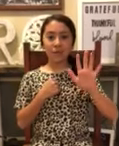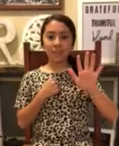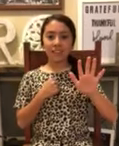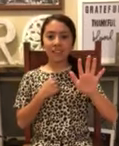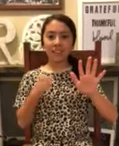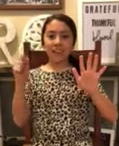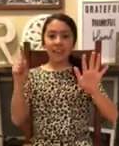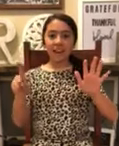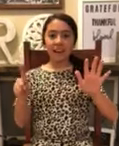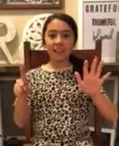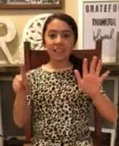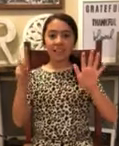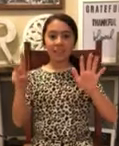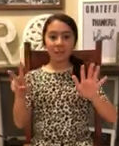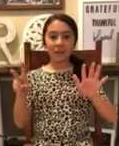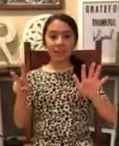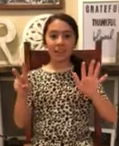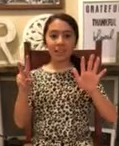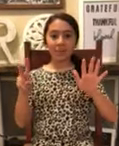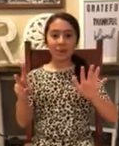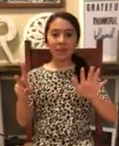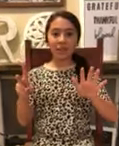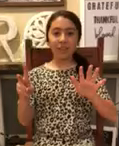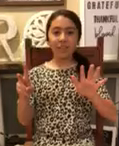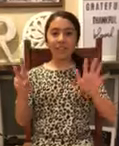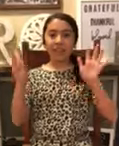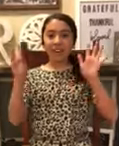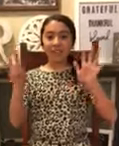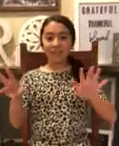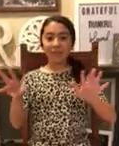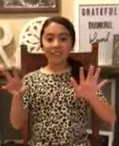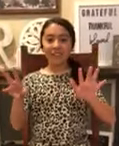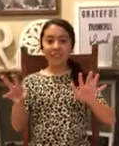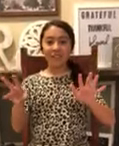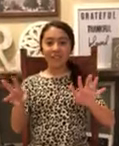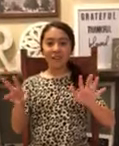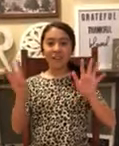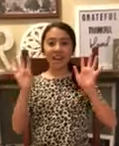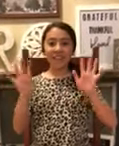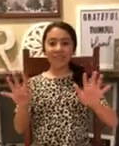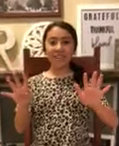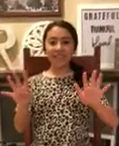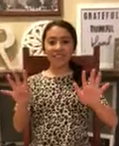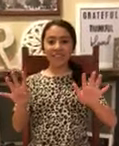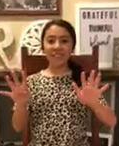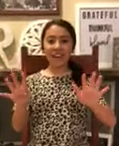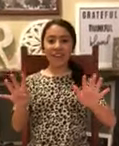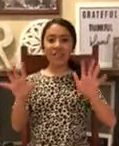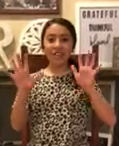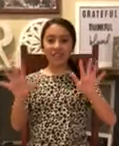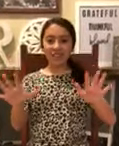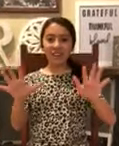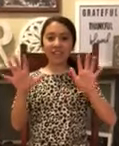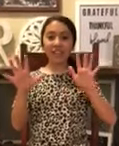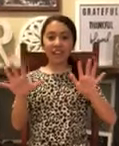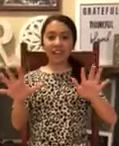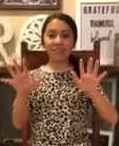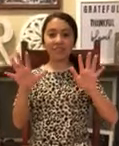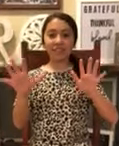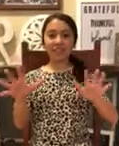15, 18, 21, 24, and 27, 30, and we're